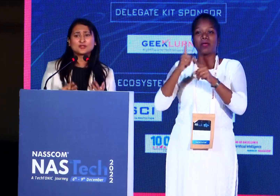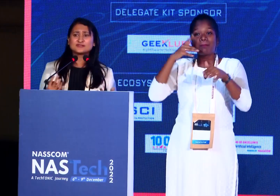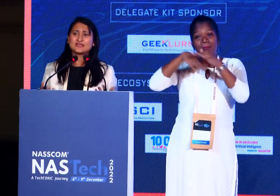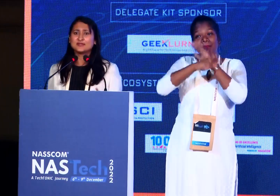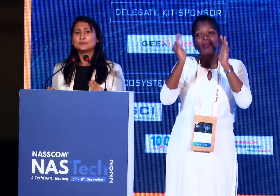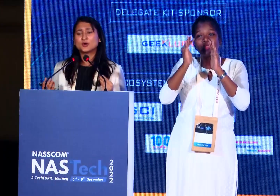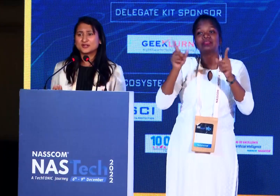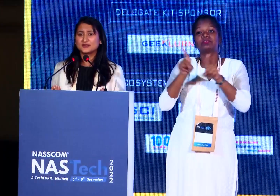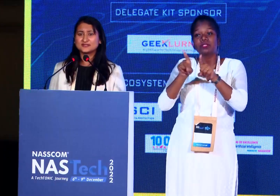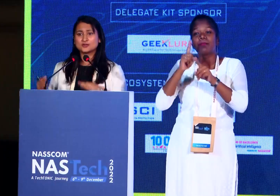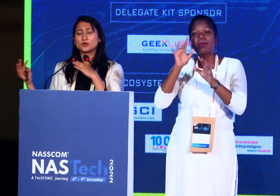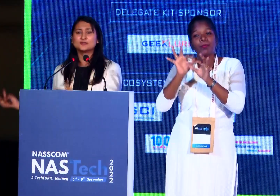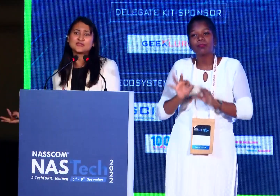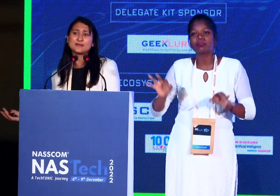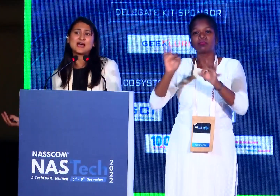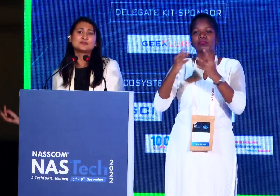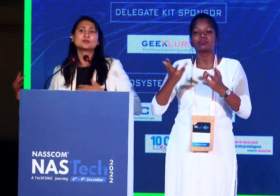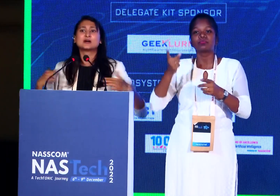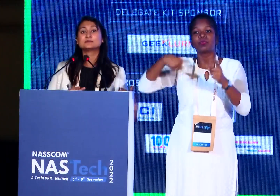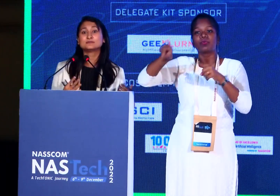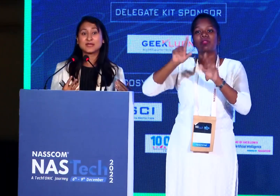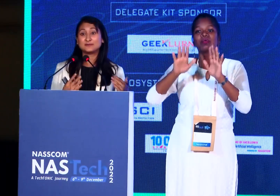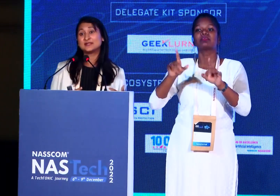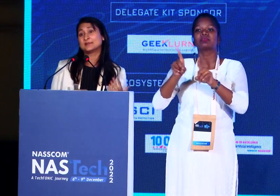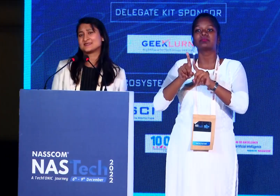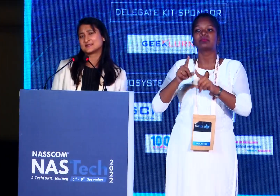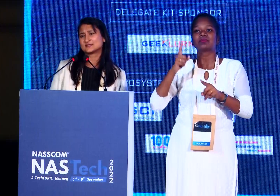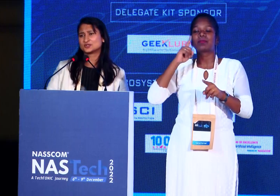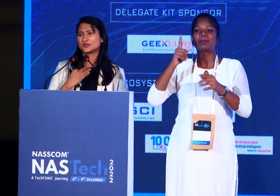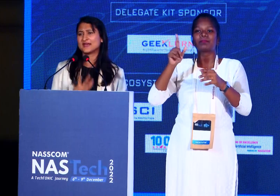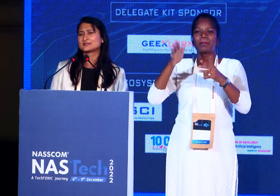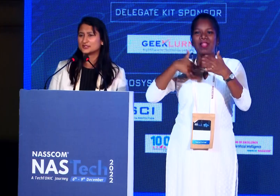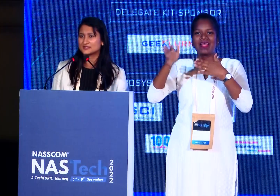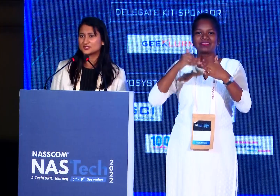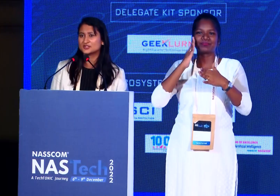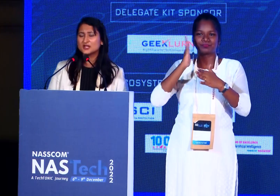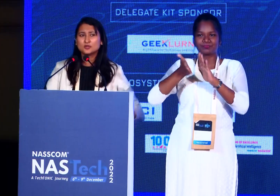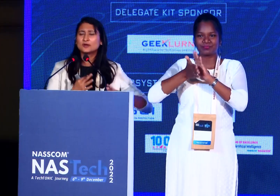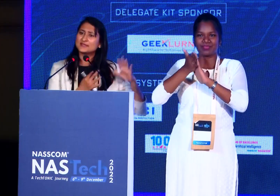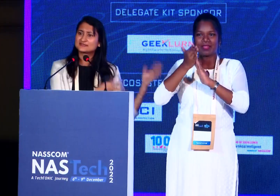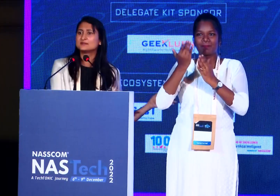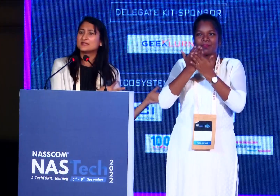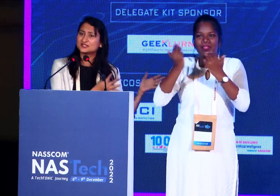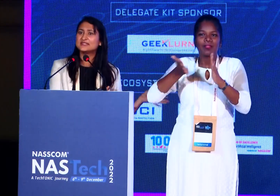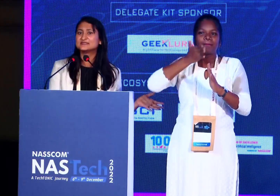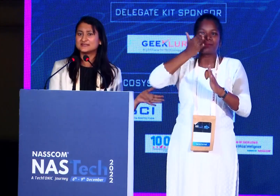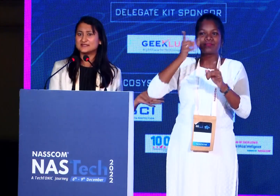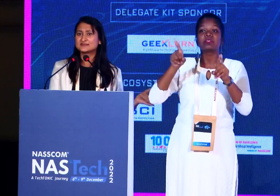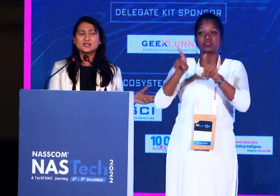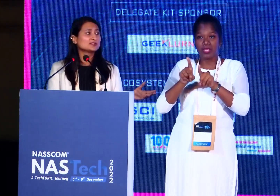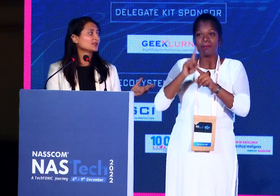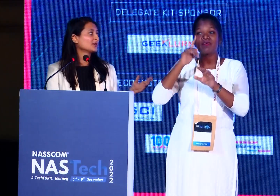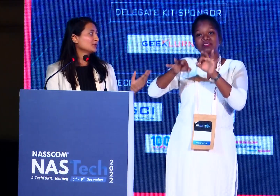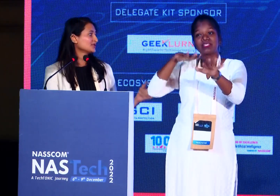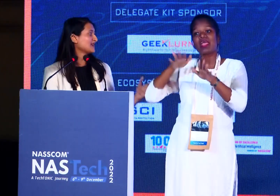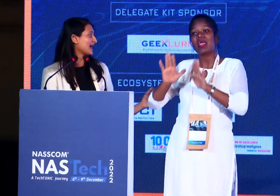And what is very important is all of them have to come and meet a plastic surgeon or a vascular surgeon who are based in majorly in cities.